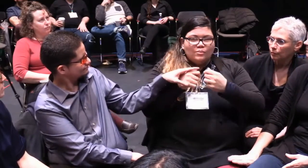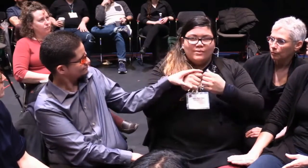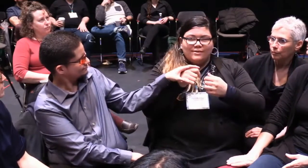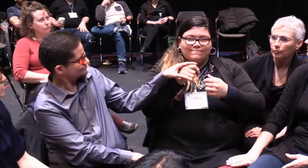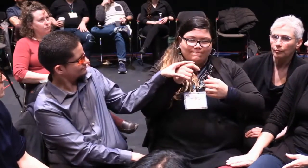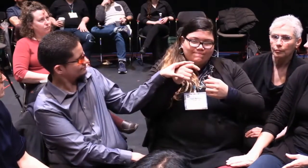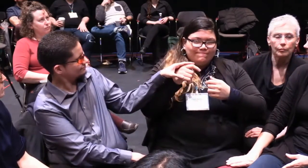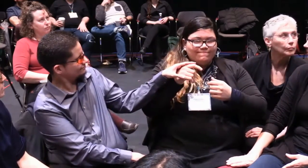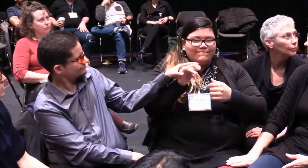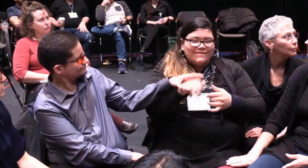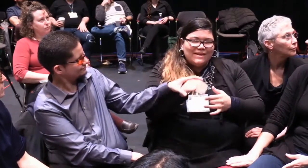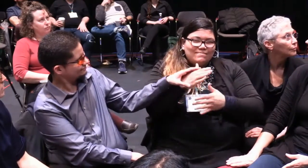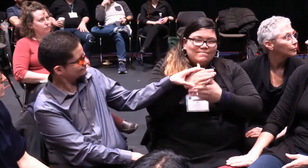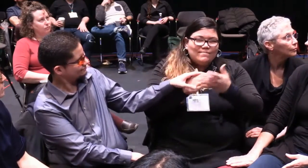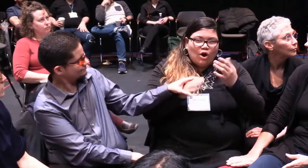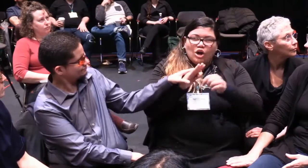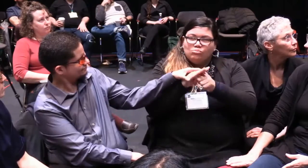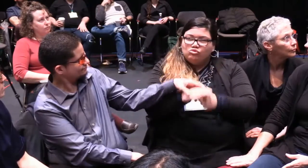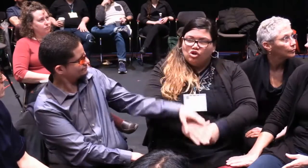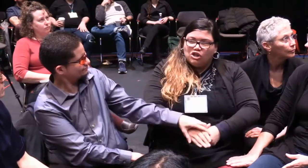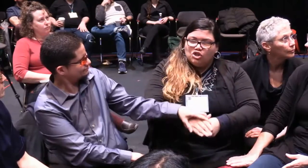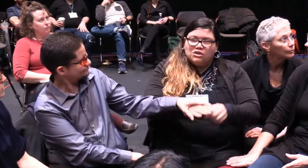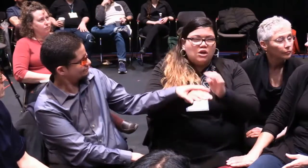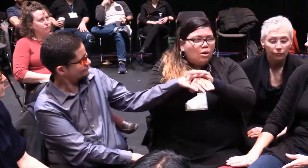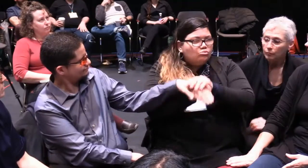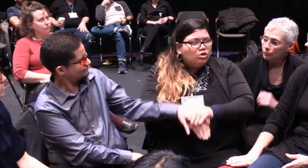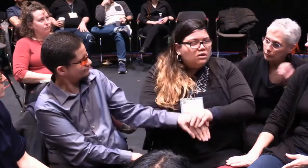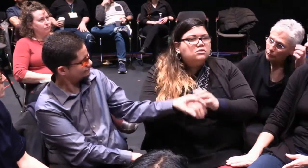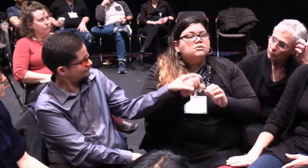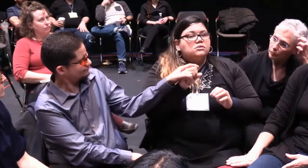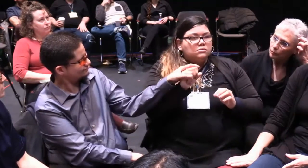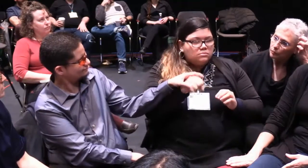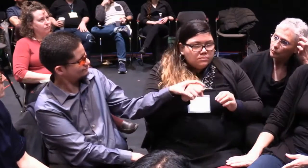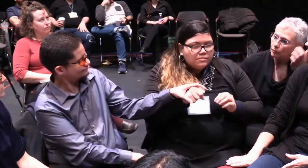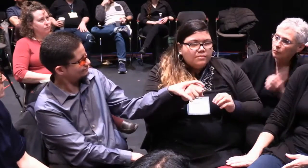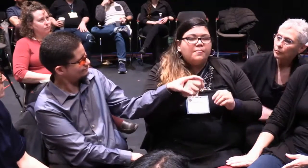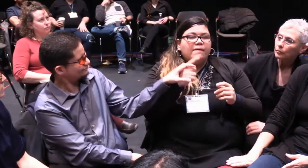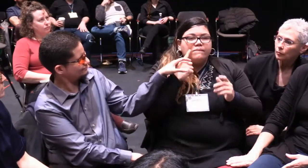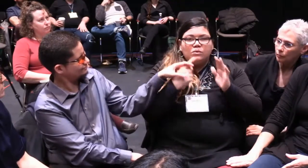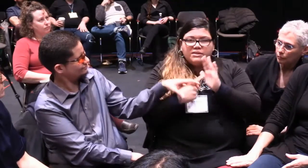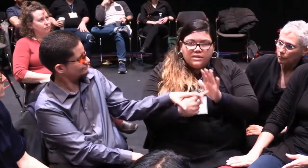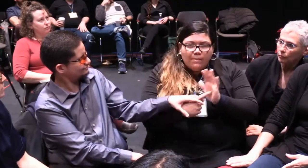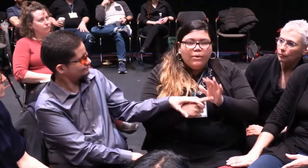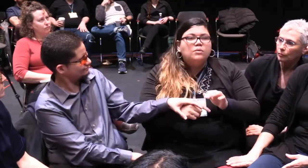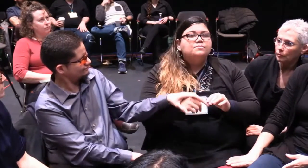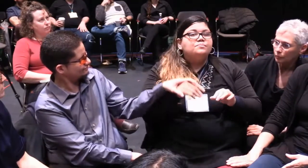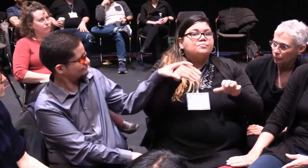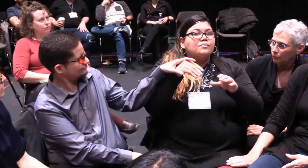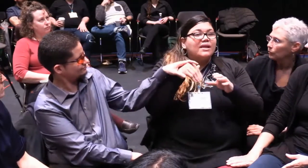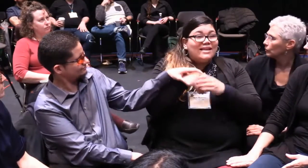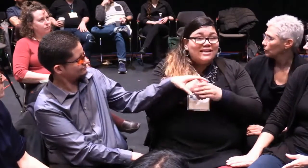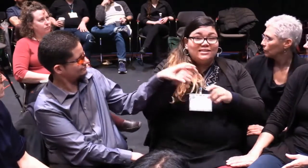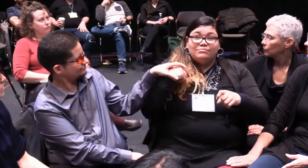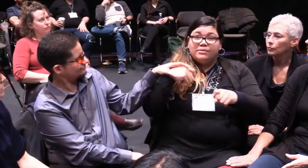We or I have struggles, struggles of oppression, yes, such as